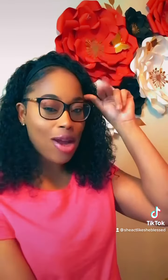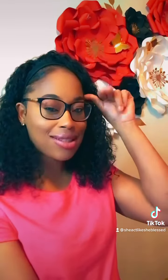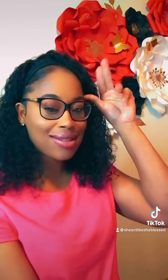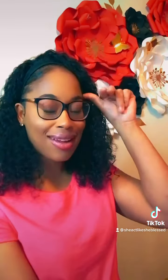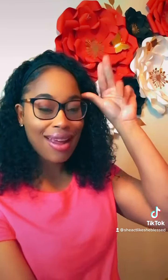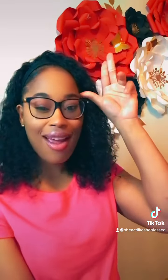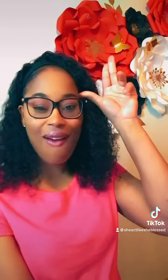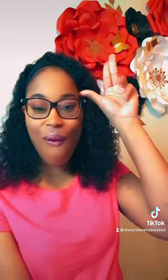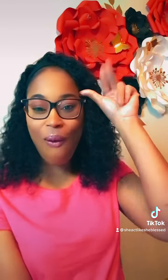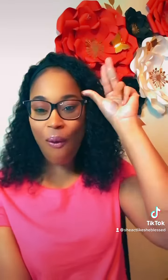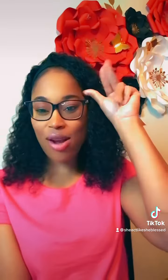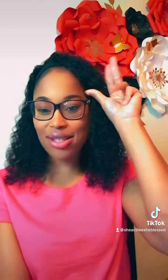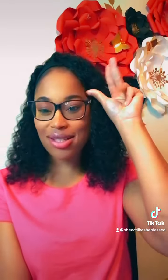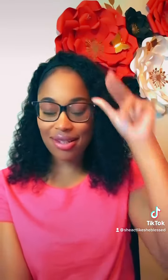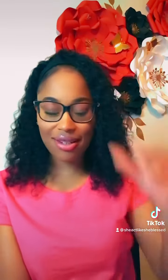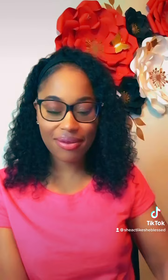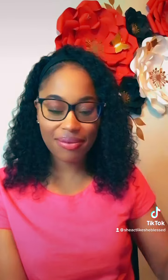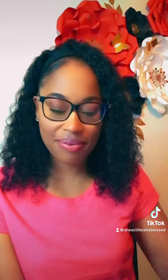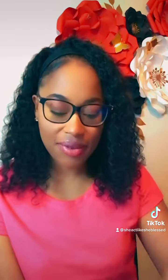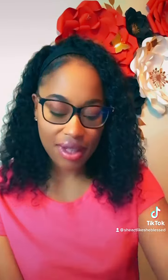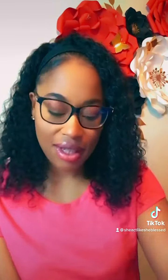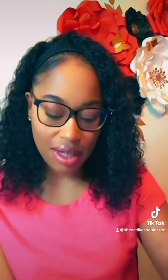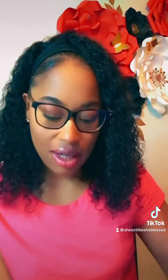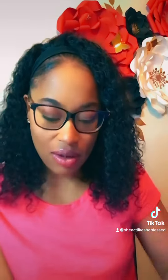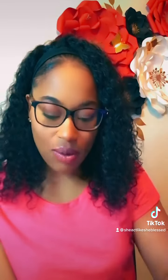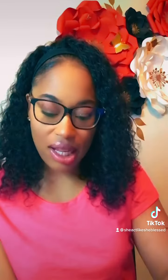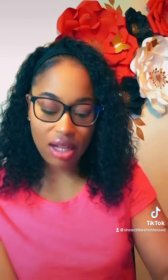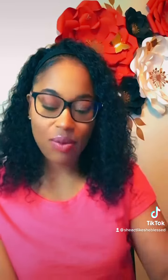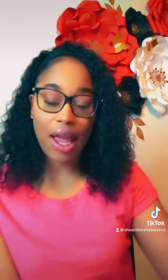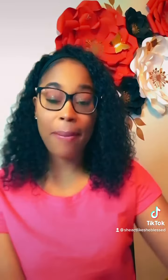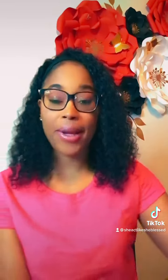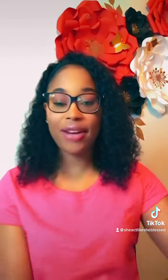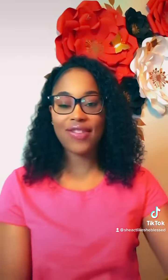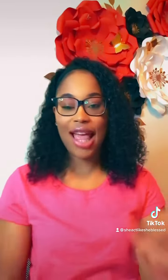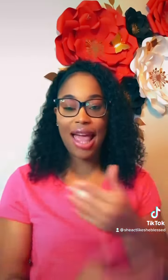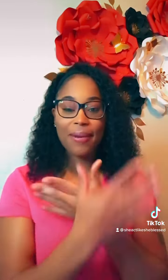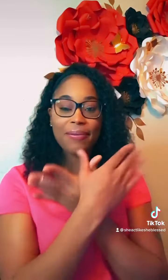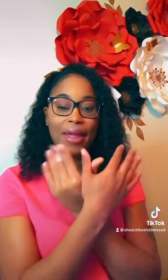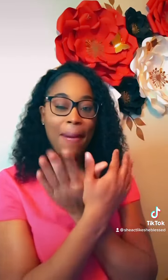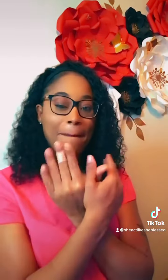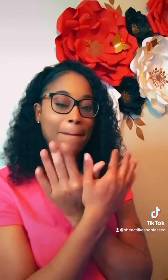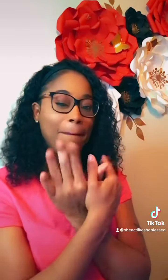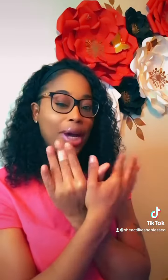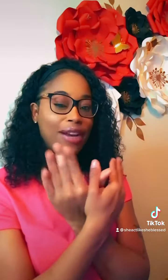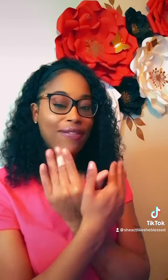horse horse What else? got butterfly, butterfly,